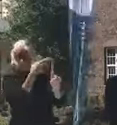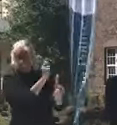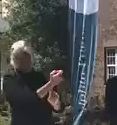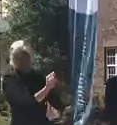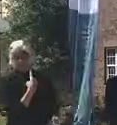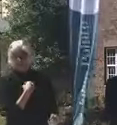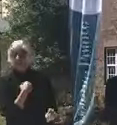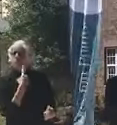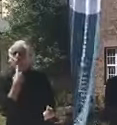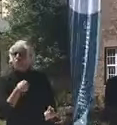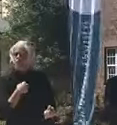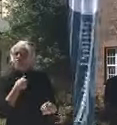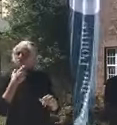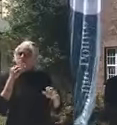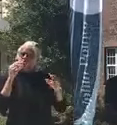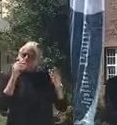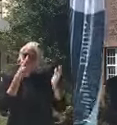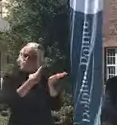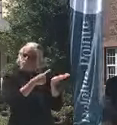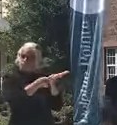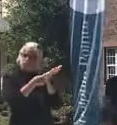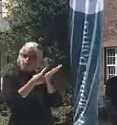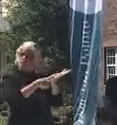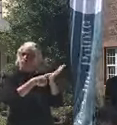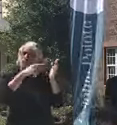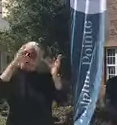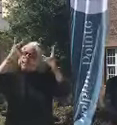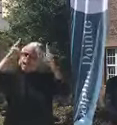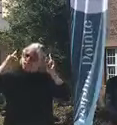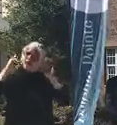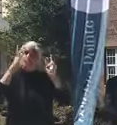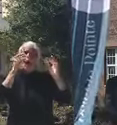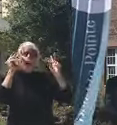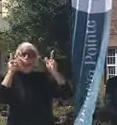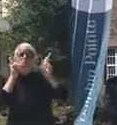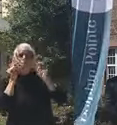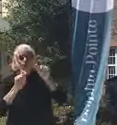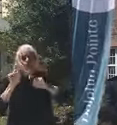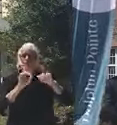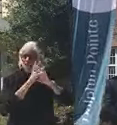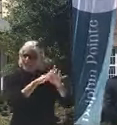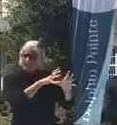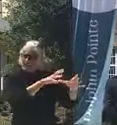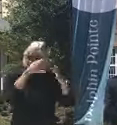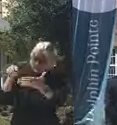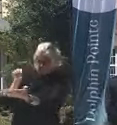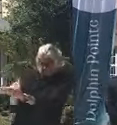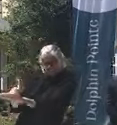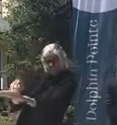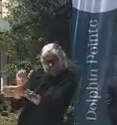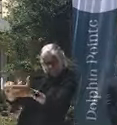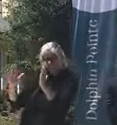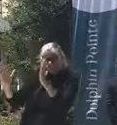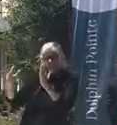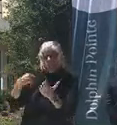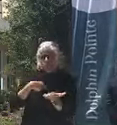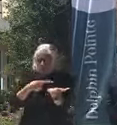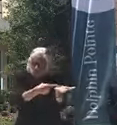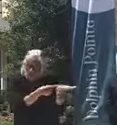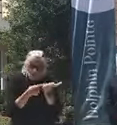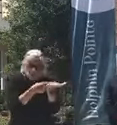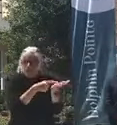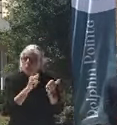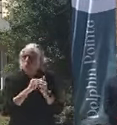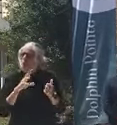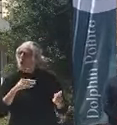hair salons and barbershops back online. So we were able to meet at a salon with the owner and then owners of some other shops